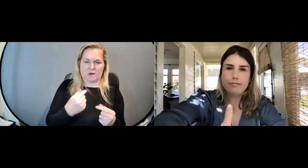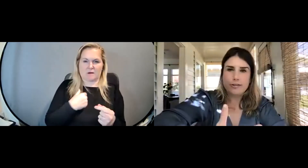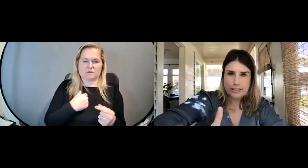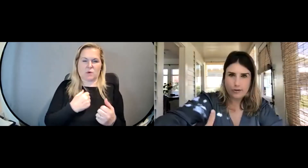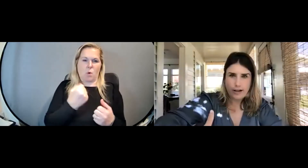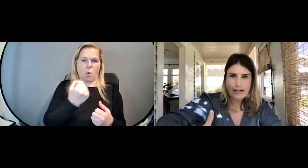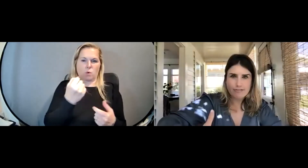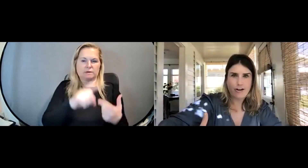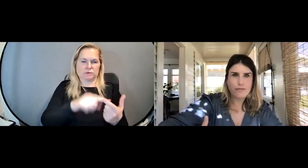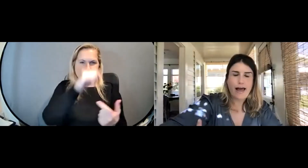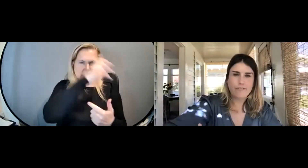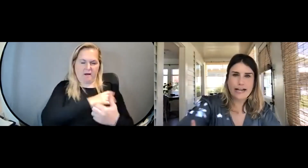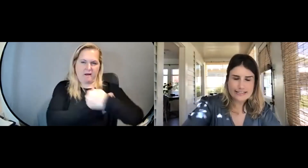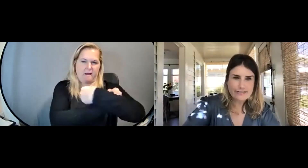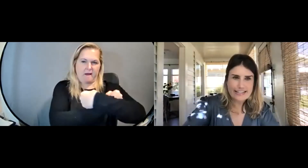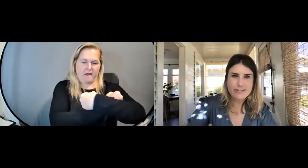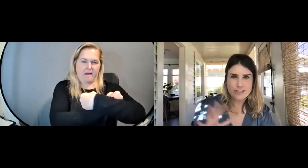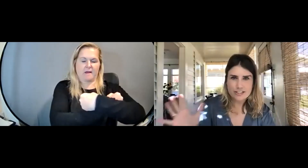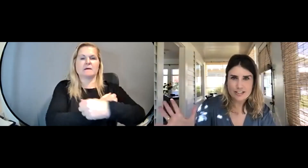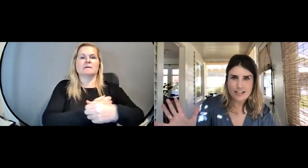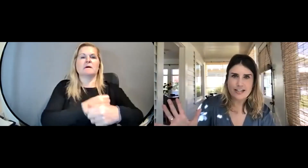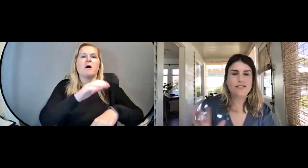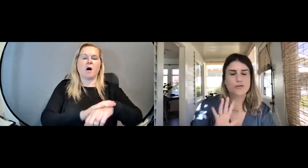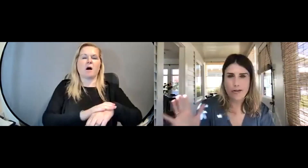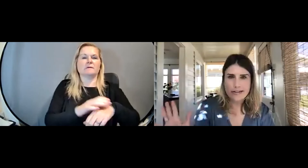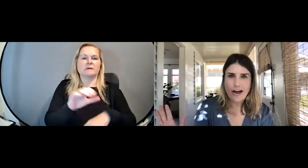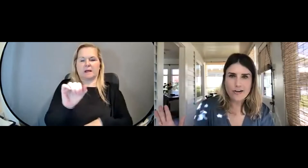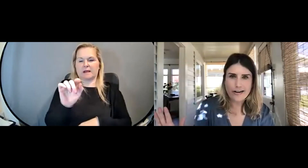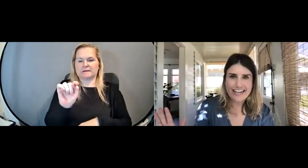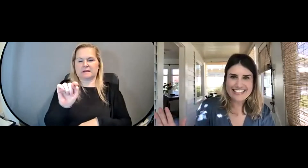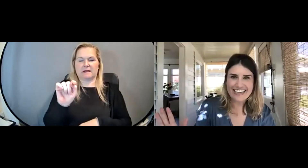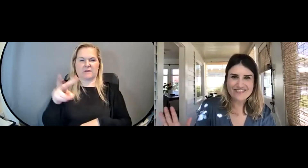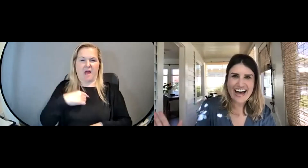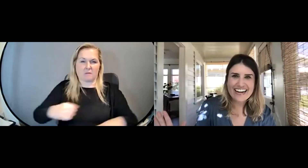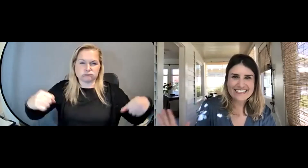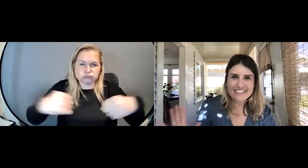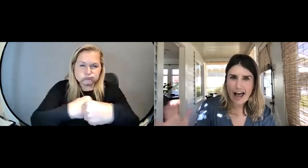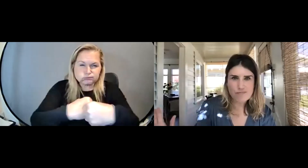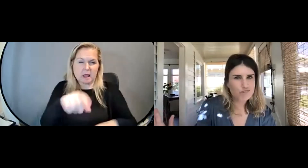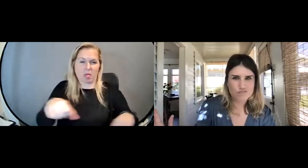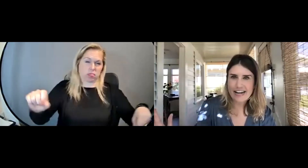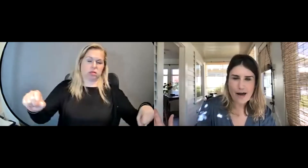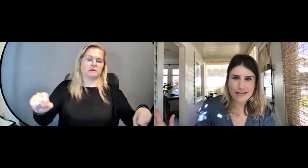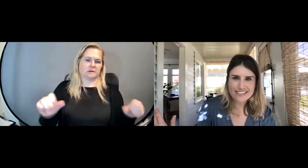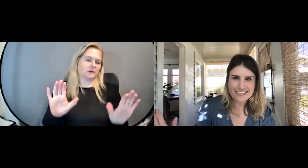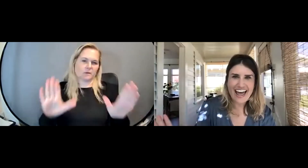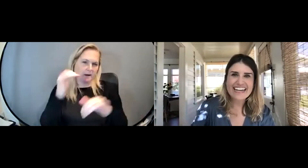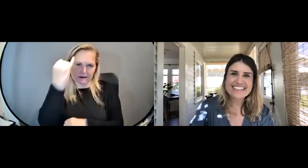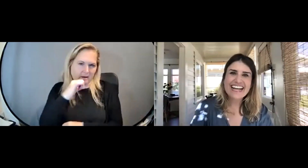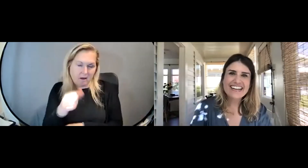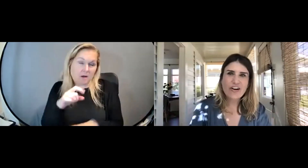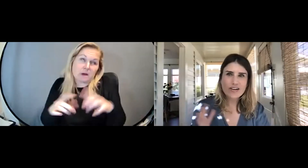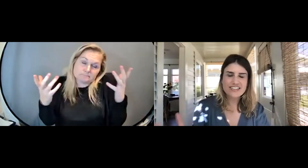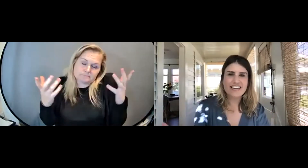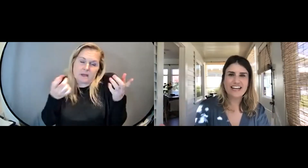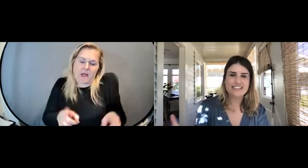guy for dear life on the back of an ATV, which is probably not a great idea, but it happened. And